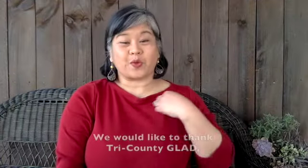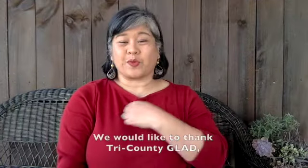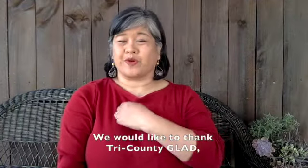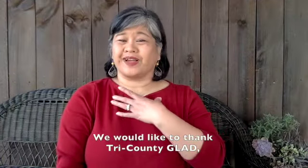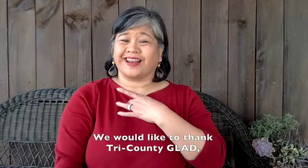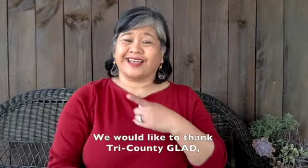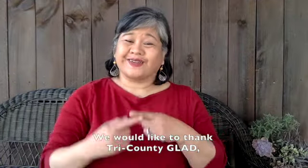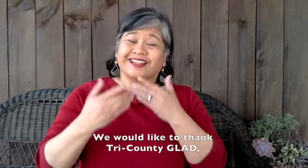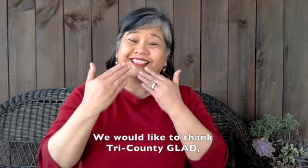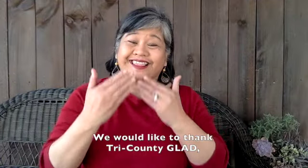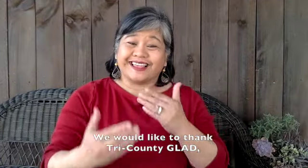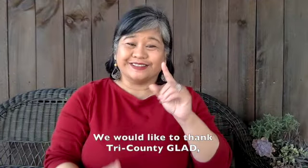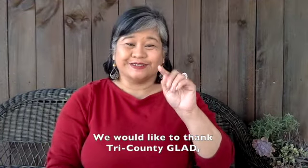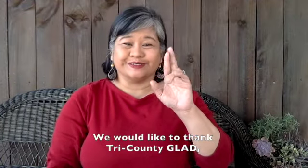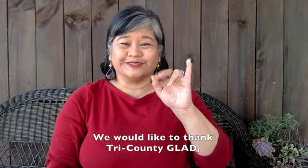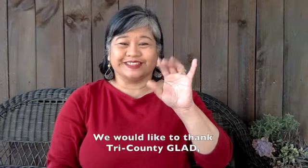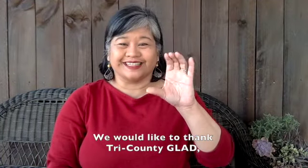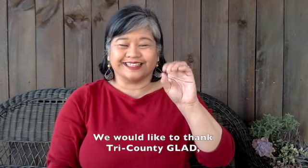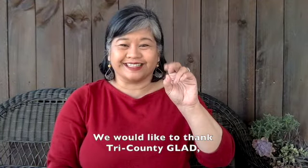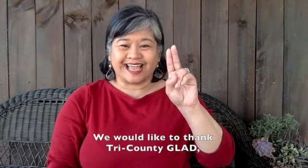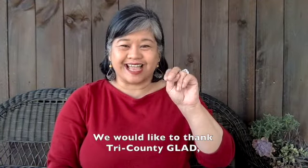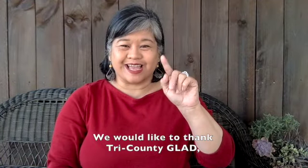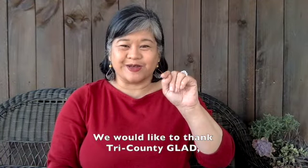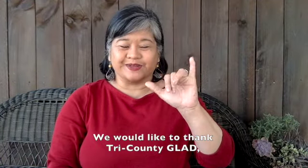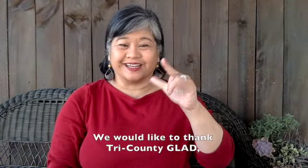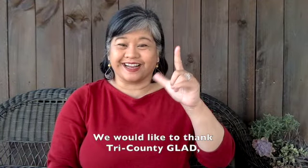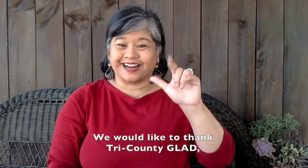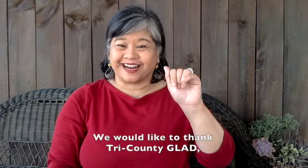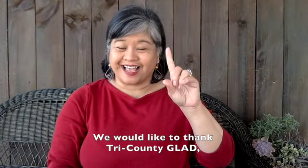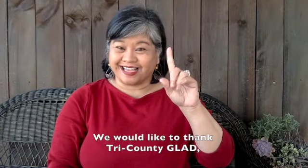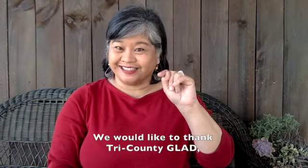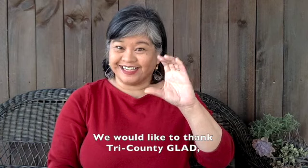We would like to thank Tri-County GLAAD,